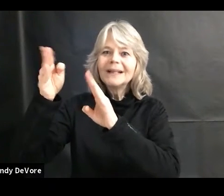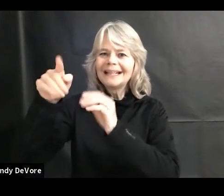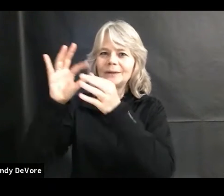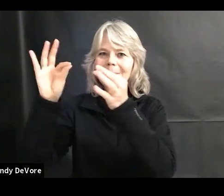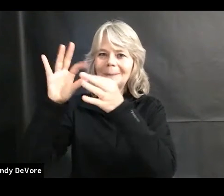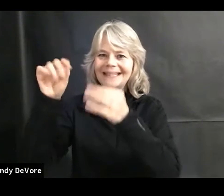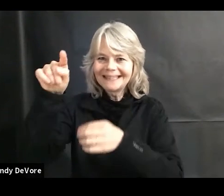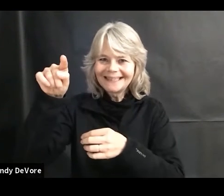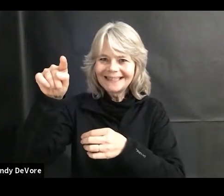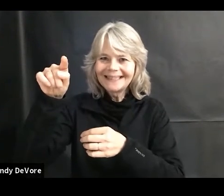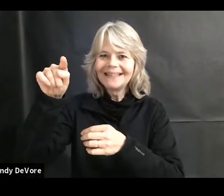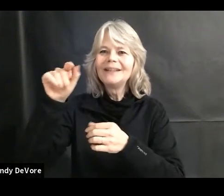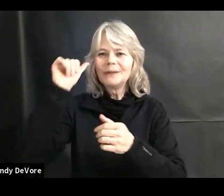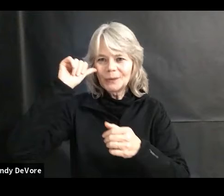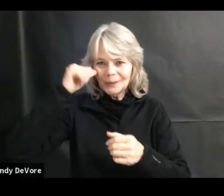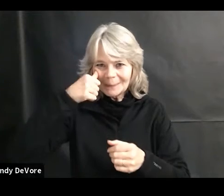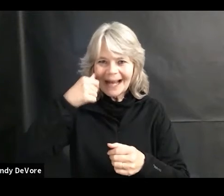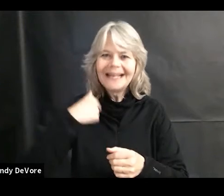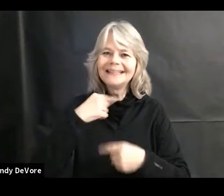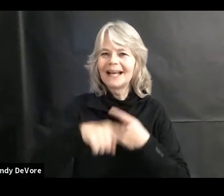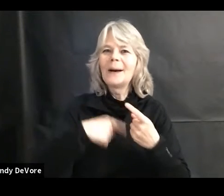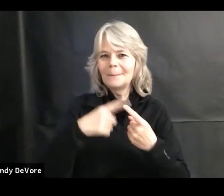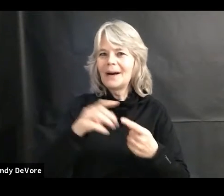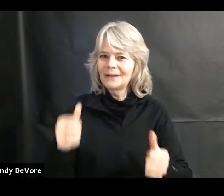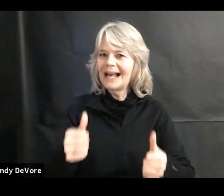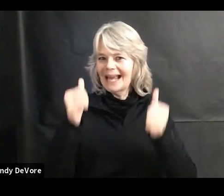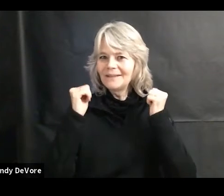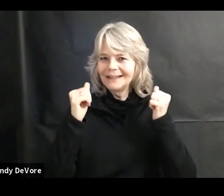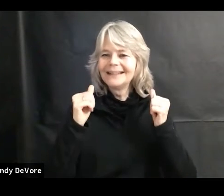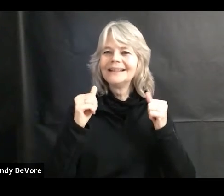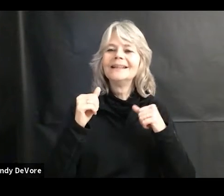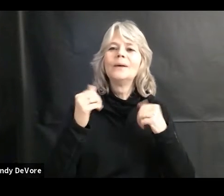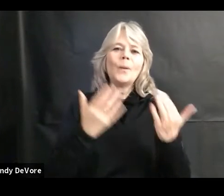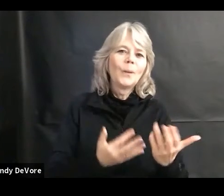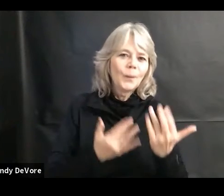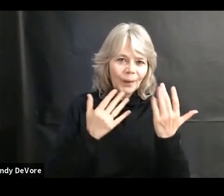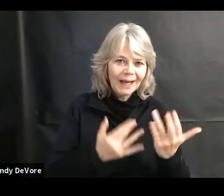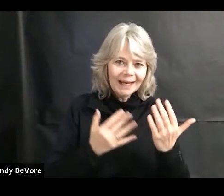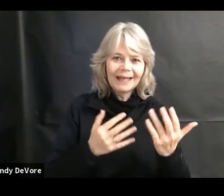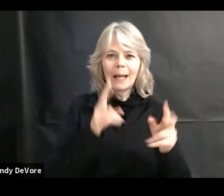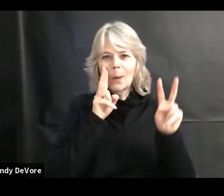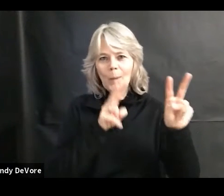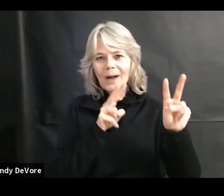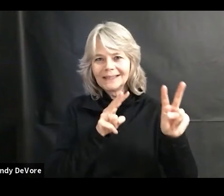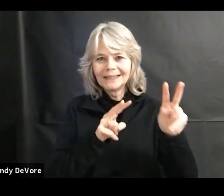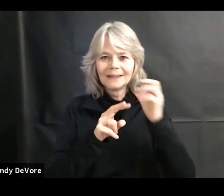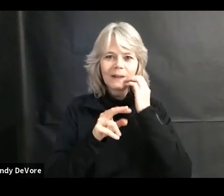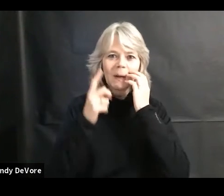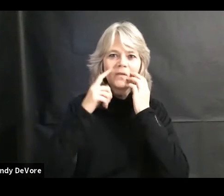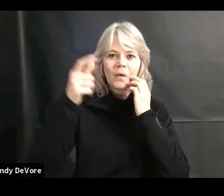A message reminding us about Advent. About waiting for and watching for God coming